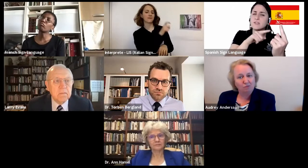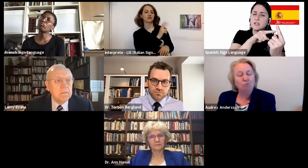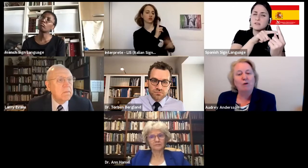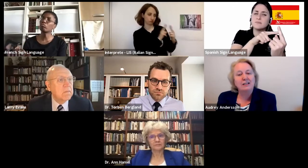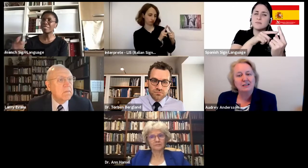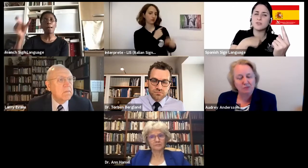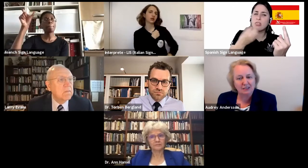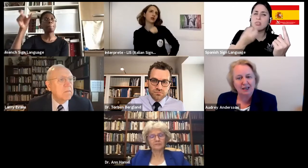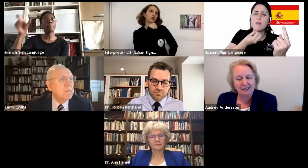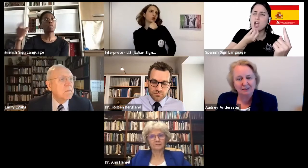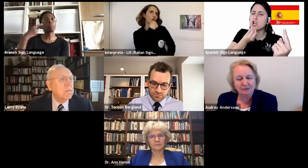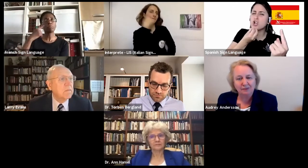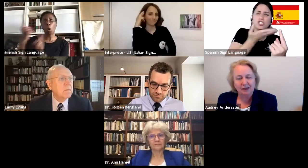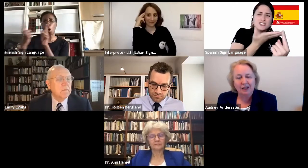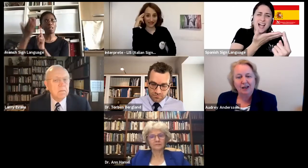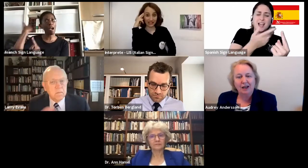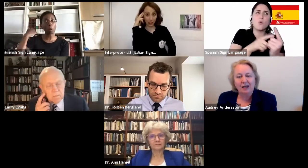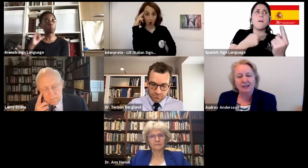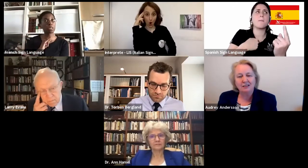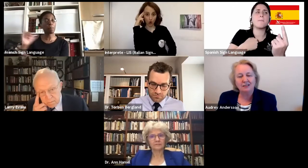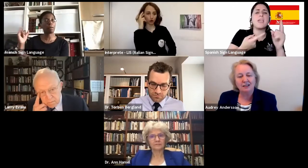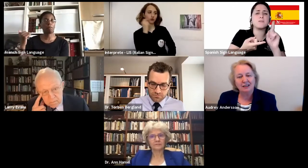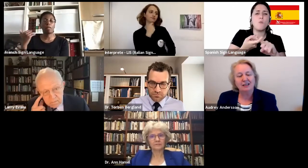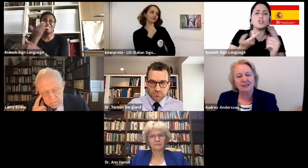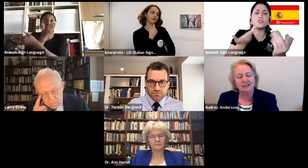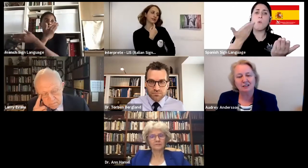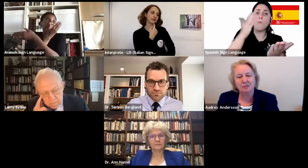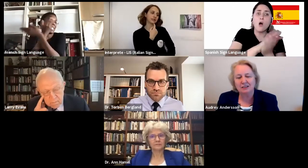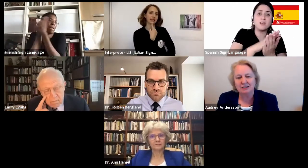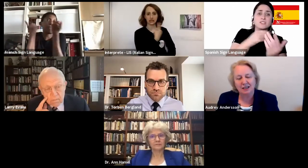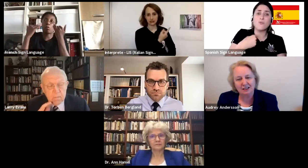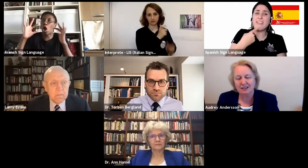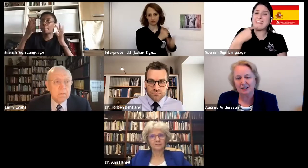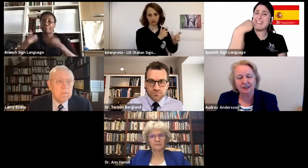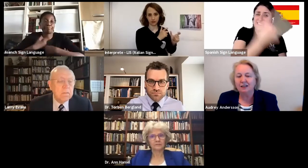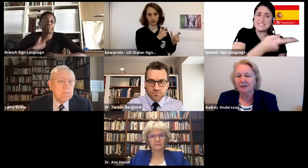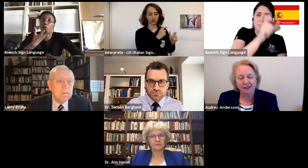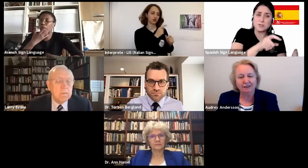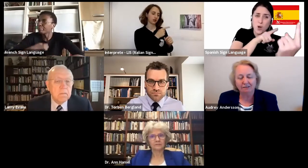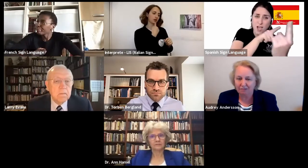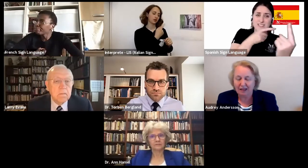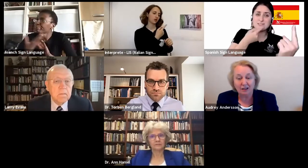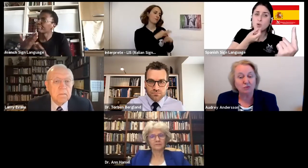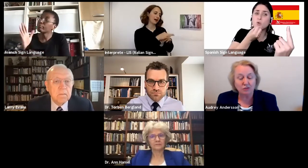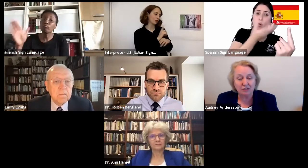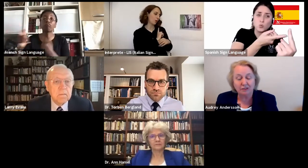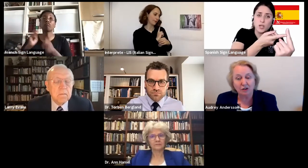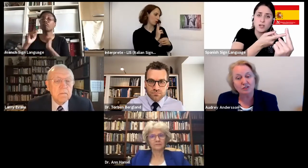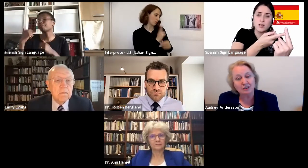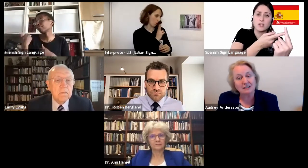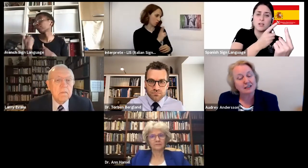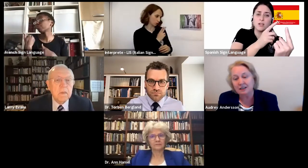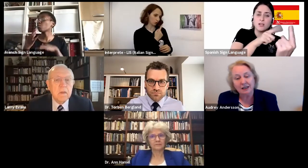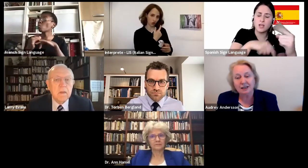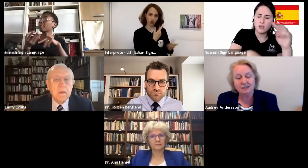about, actually was dead. And they then turned to me and said, they had also suffered